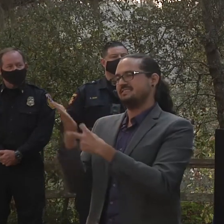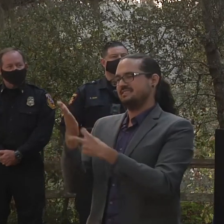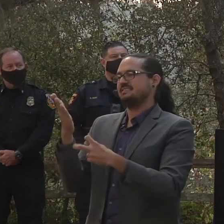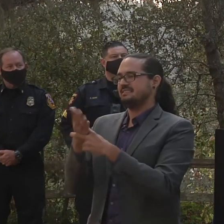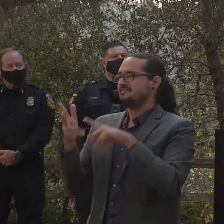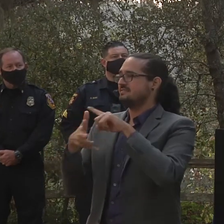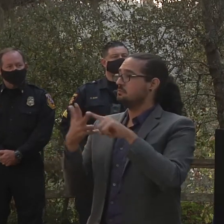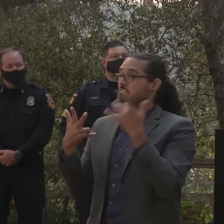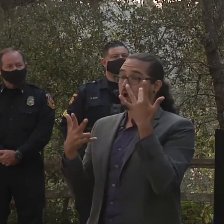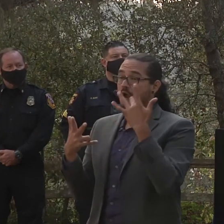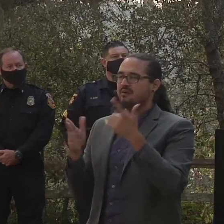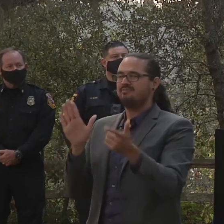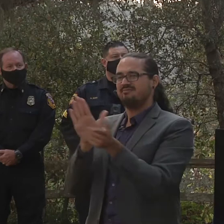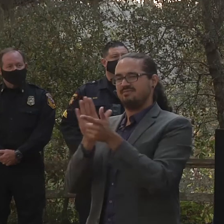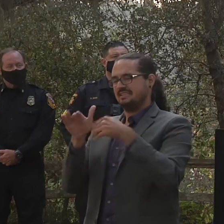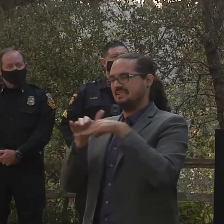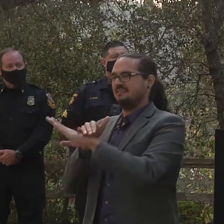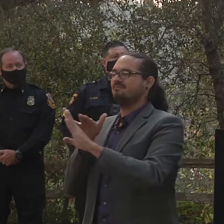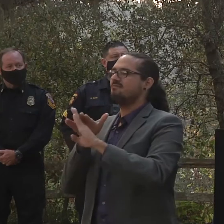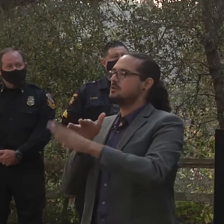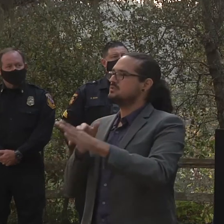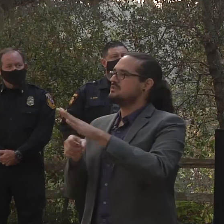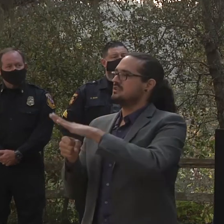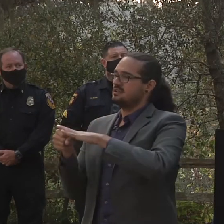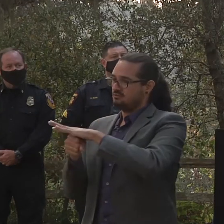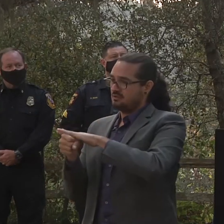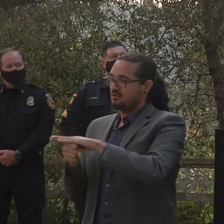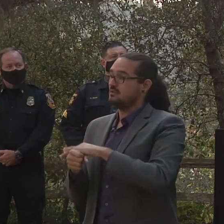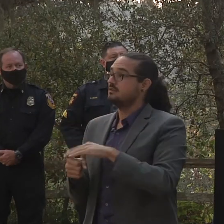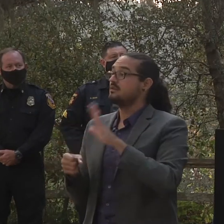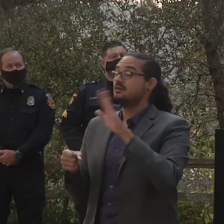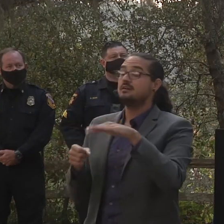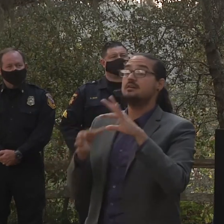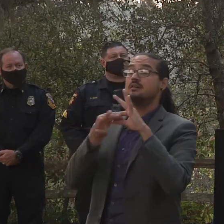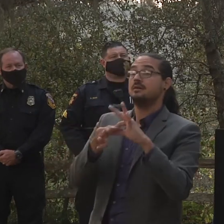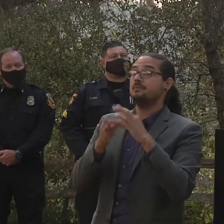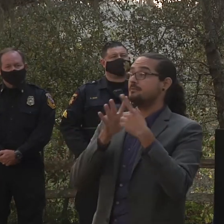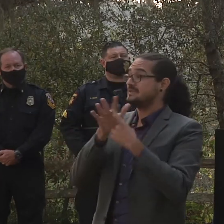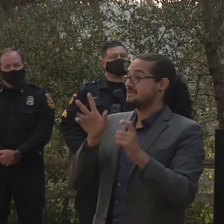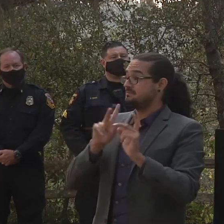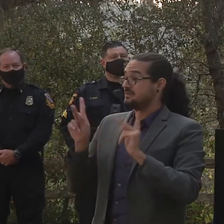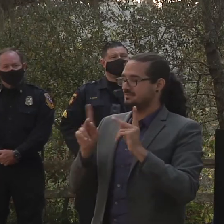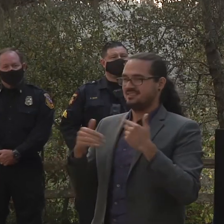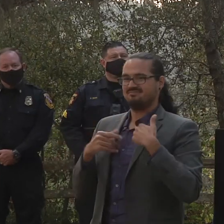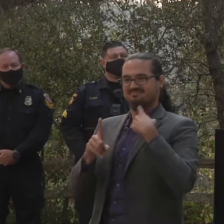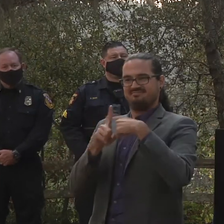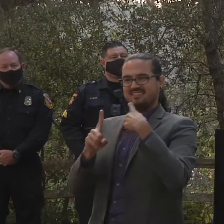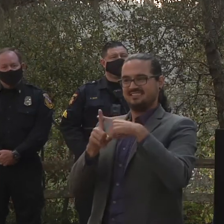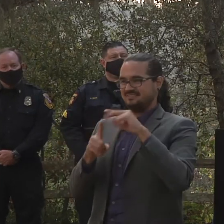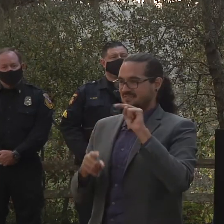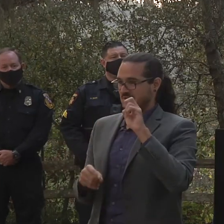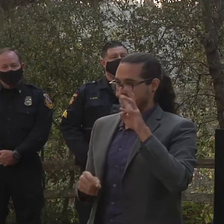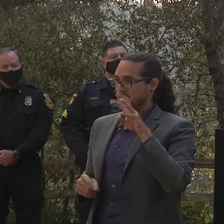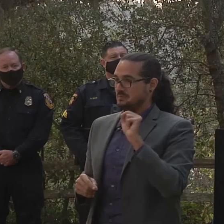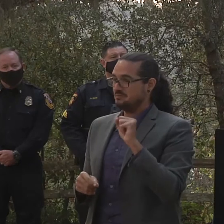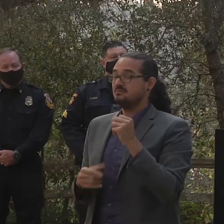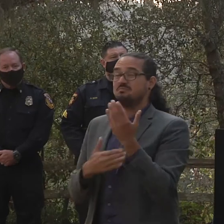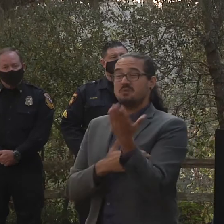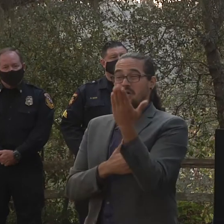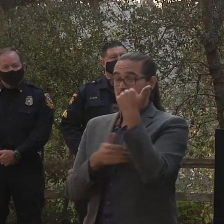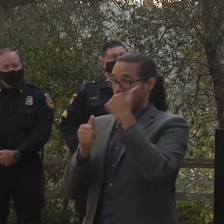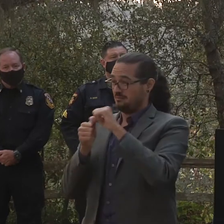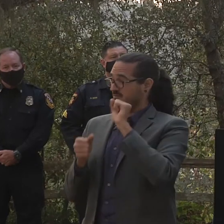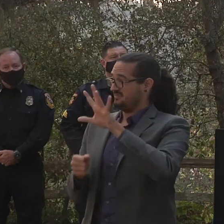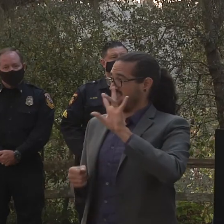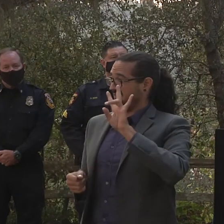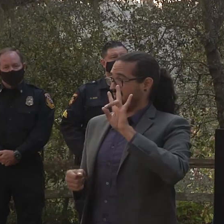In terms of missing persons cases, some positive news on that front as well. So this morning I reported we had a total of seven missing persons